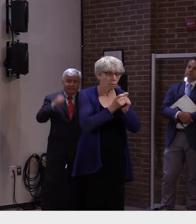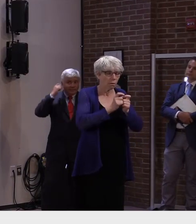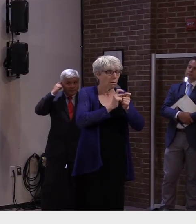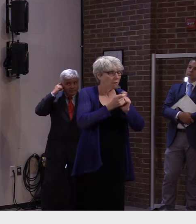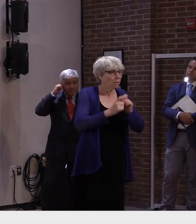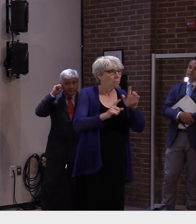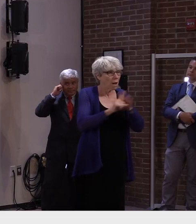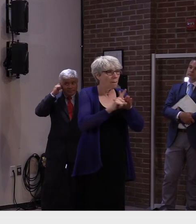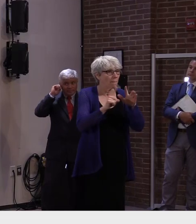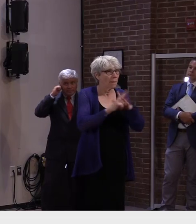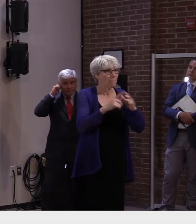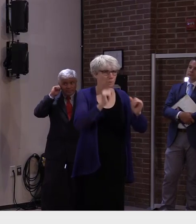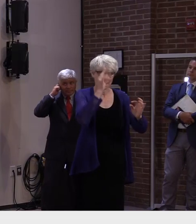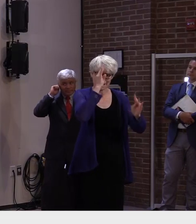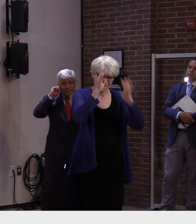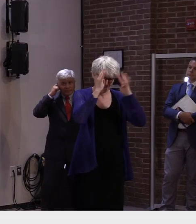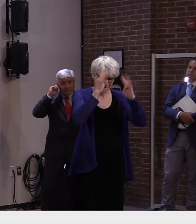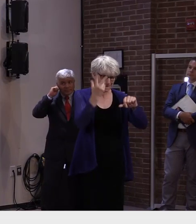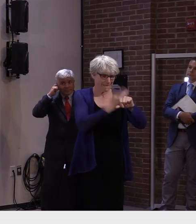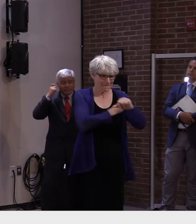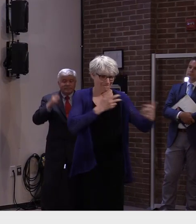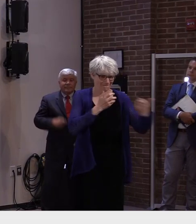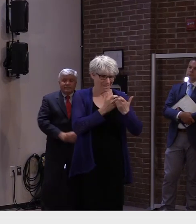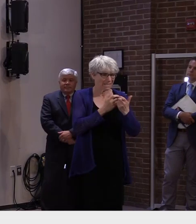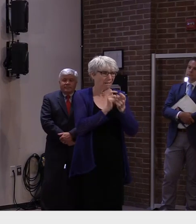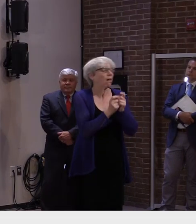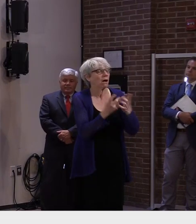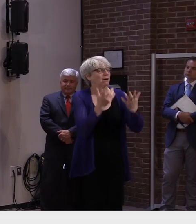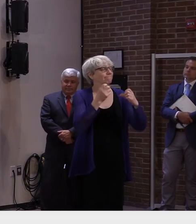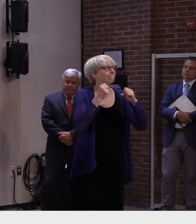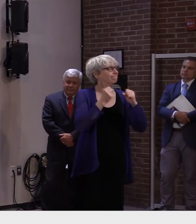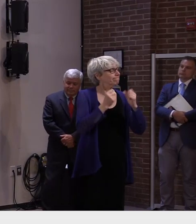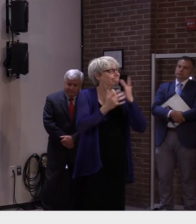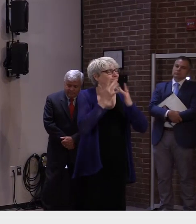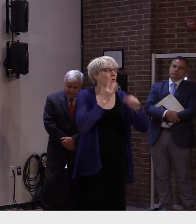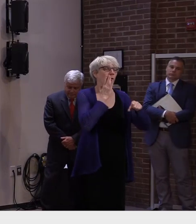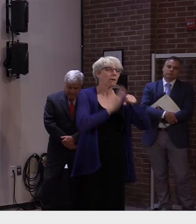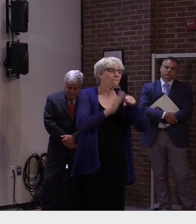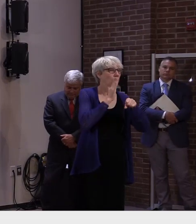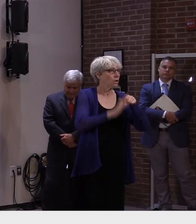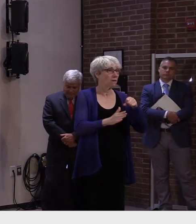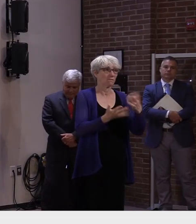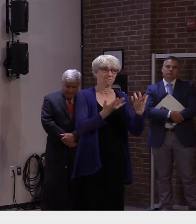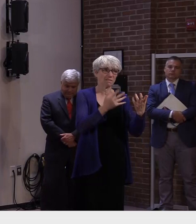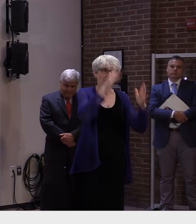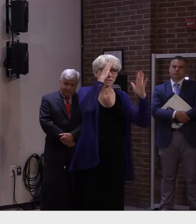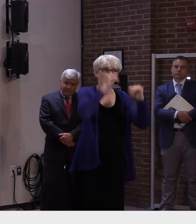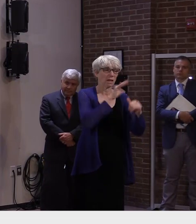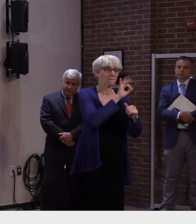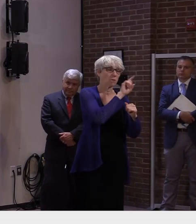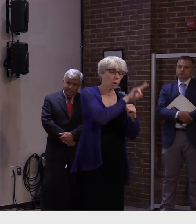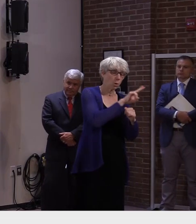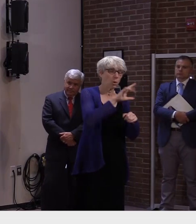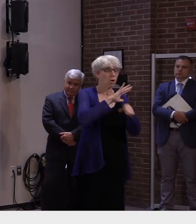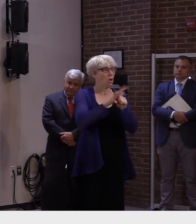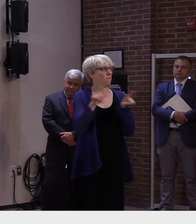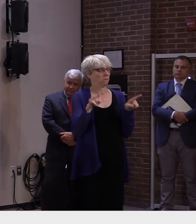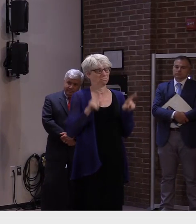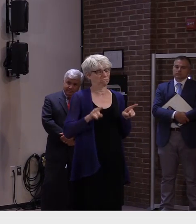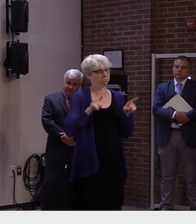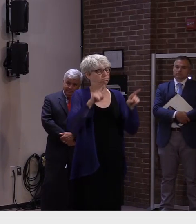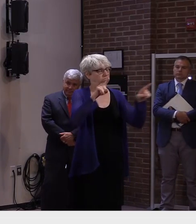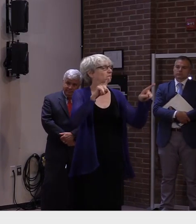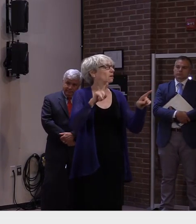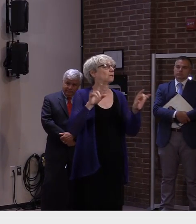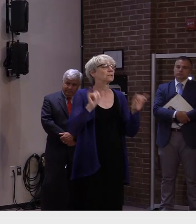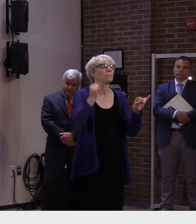to see this with COVID as well in the coming years. That's why it's so important to get